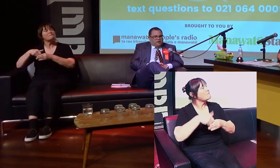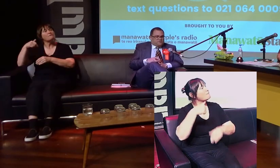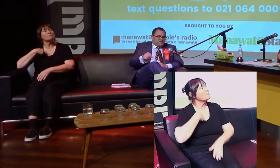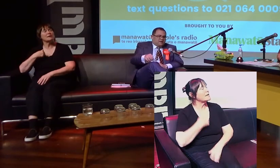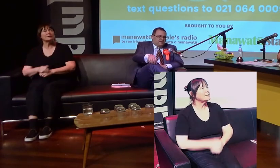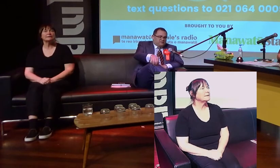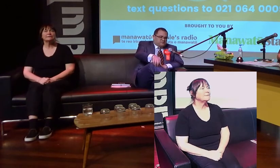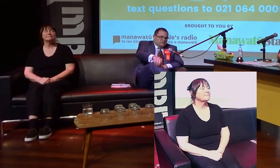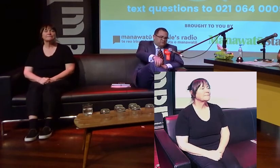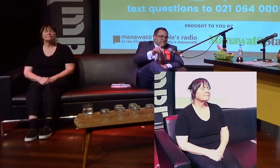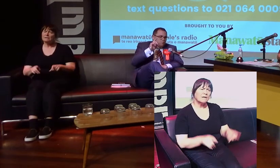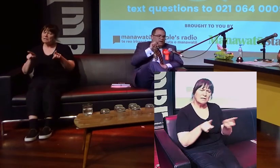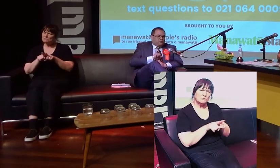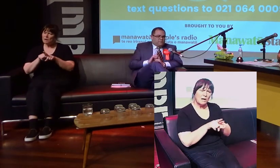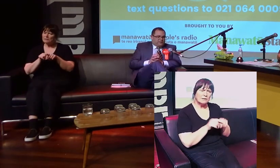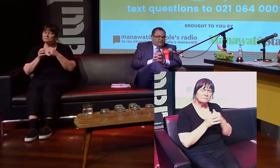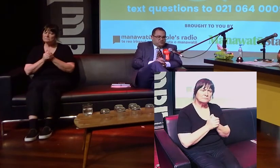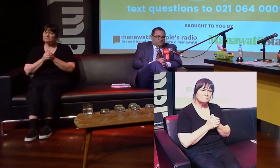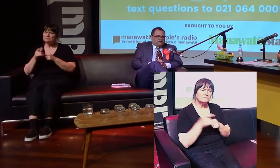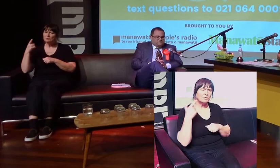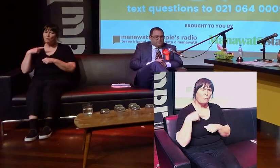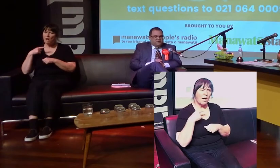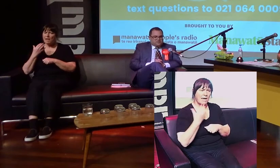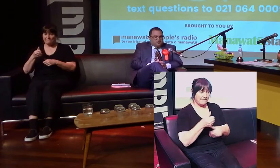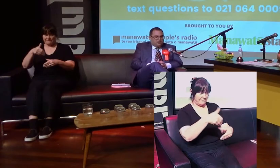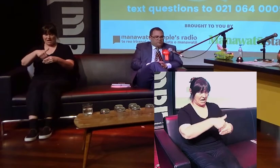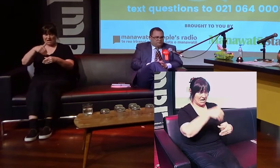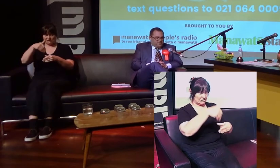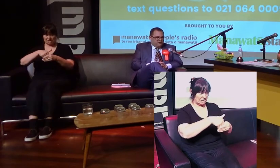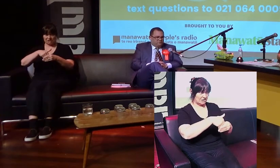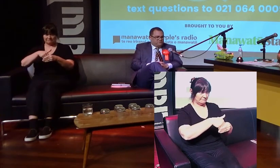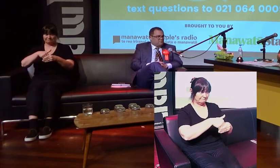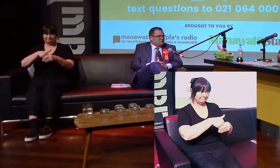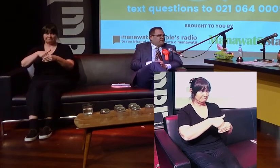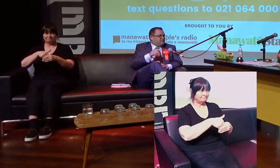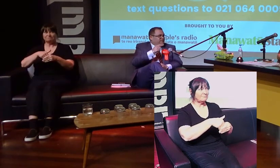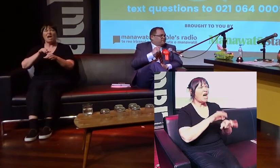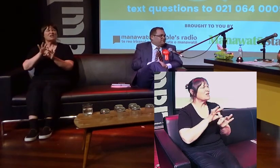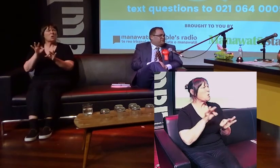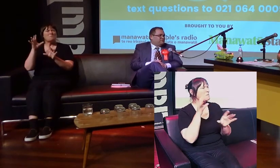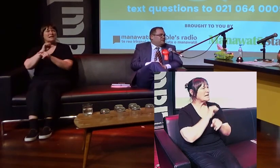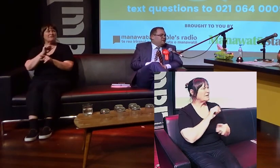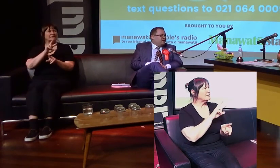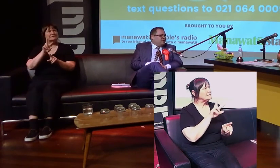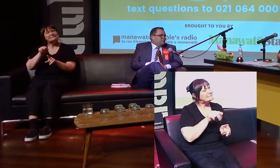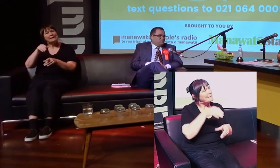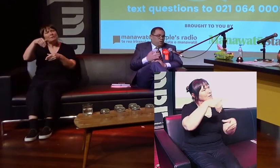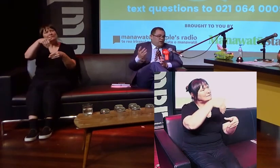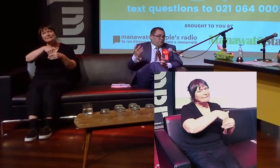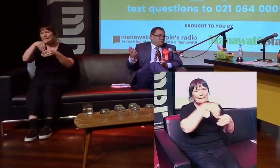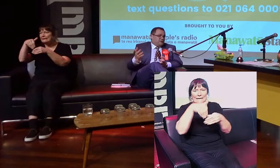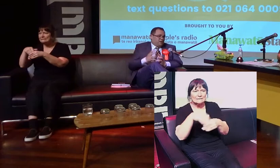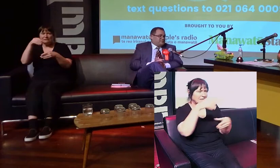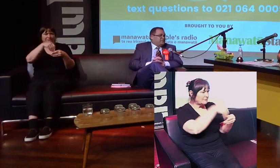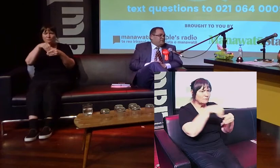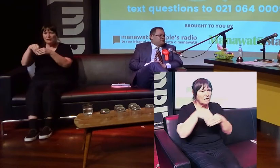The other thing I would say is the reason why there would be an election is because I'm not a fan of double-dipping. And the fact as to why